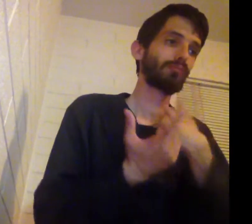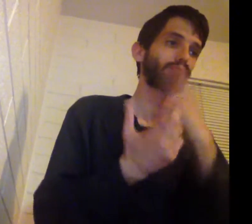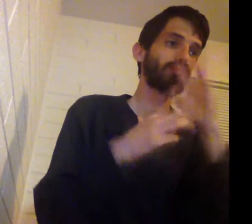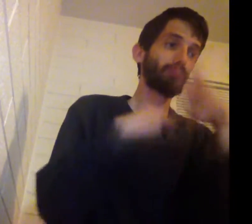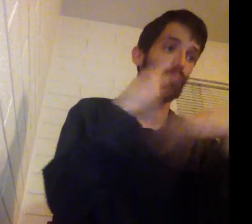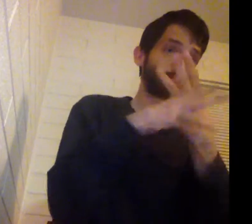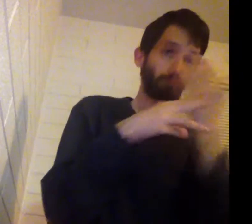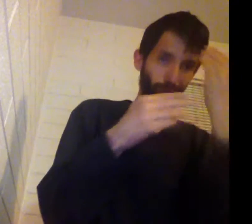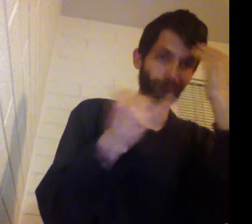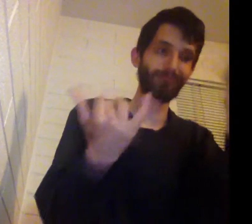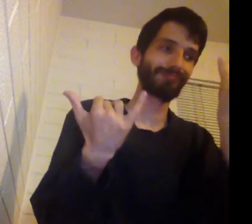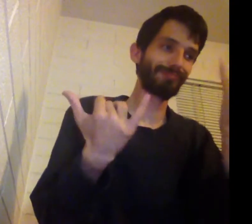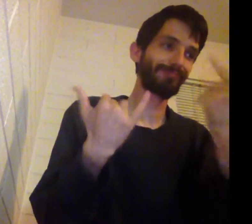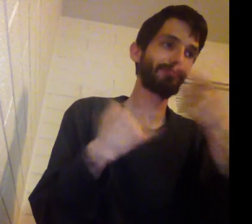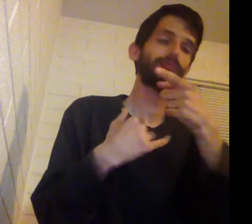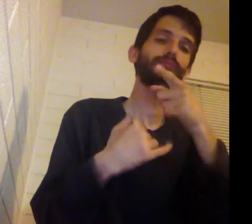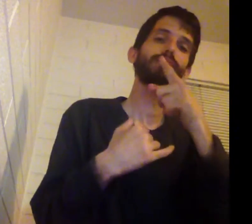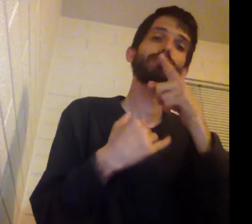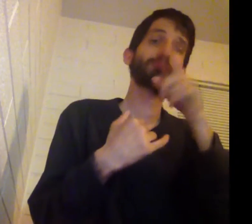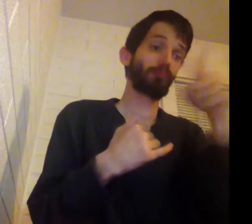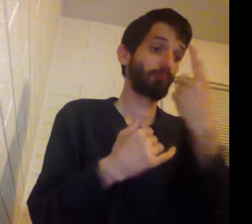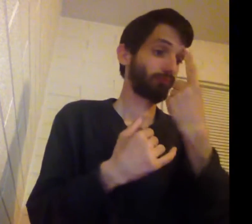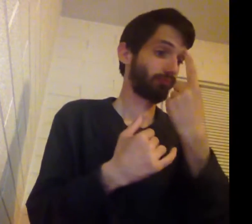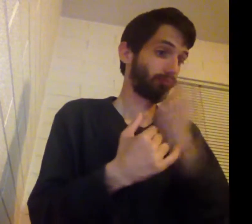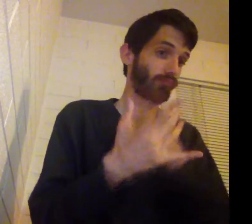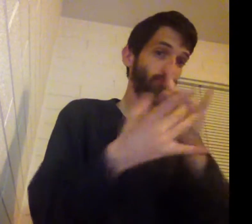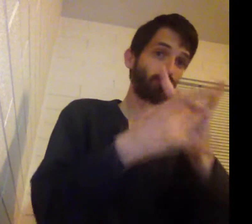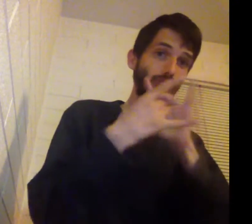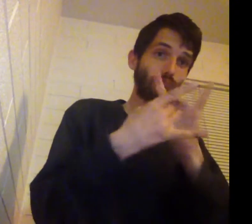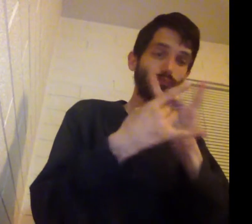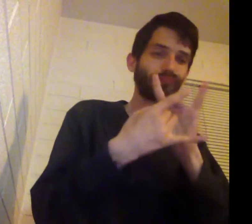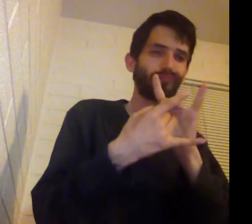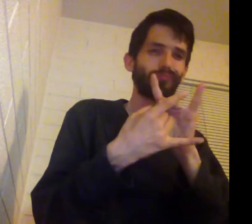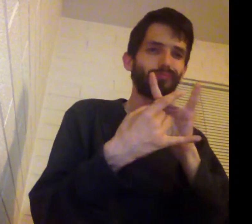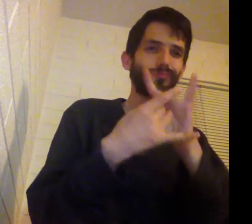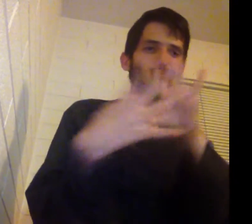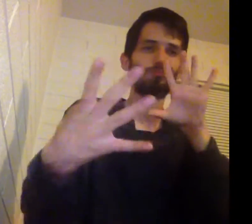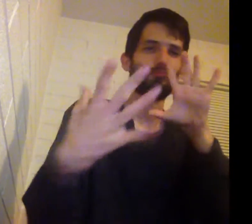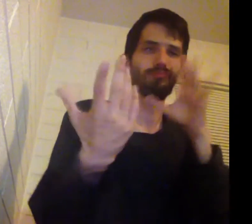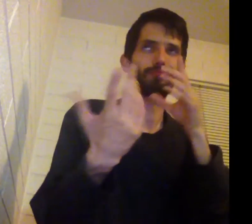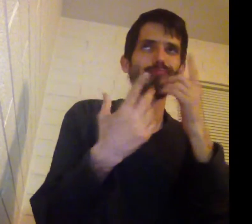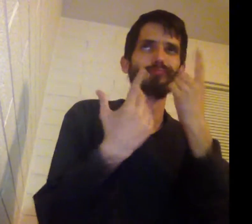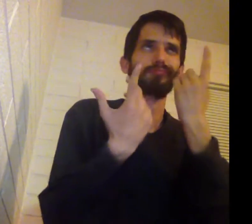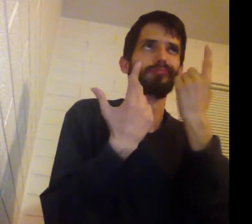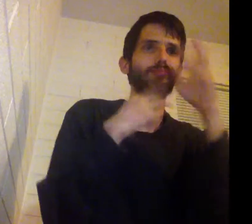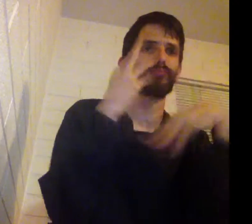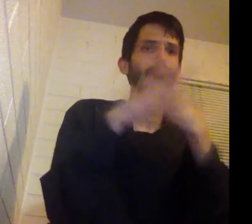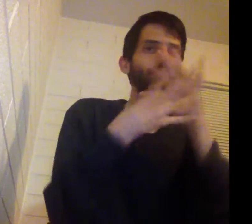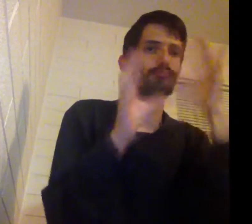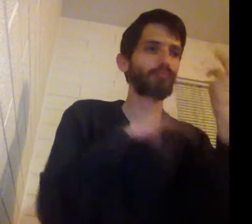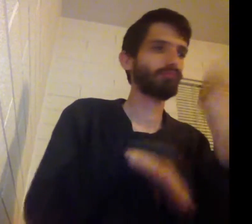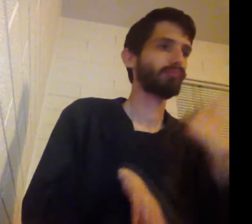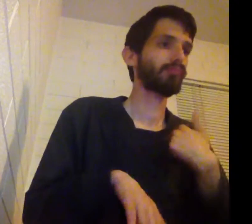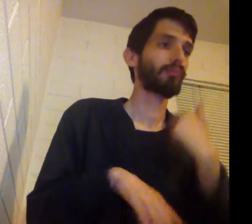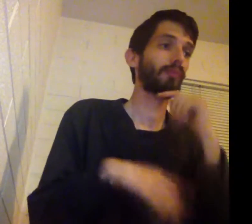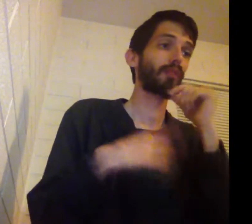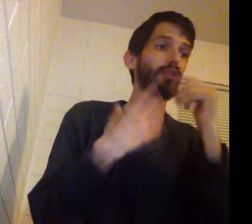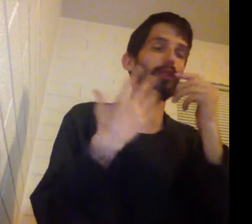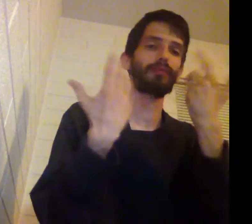if you ain't lost your mind Yeah, don't want easy, I want crazy